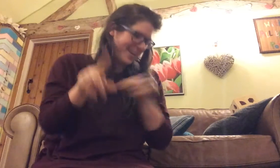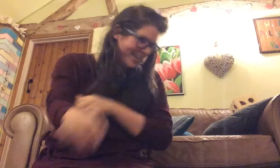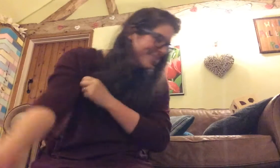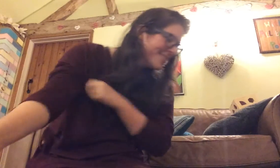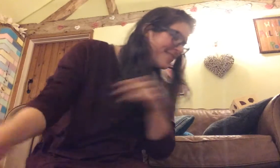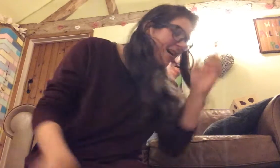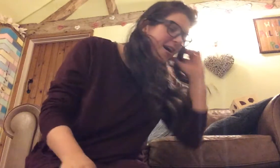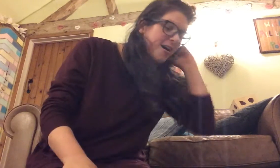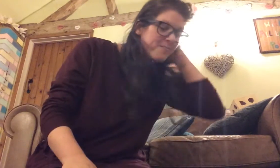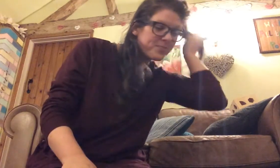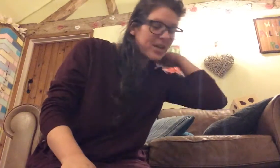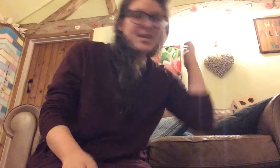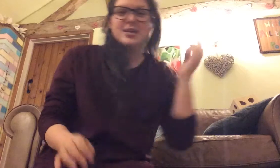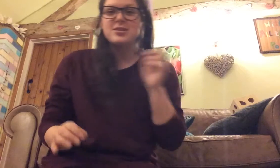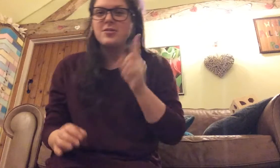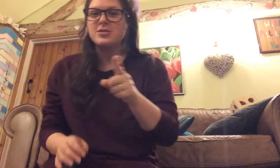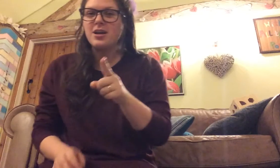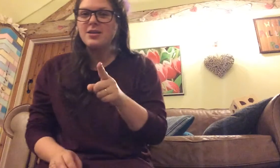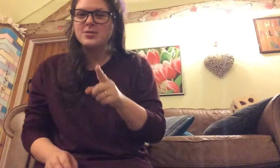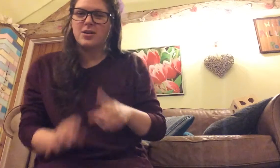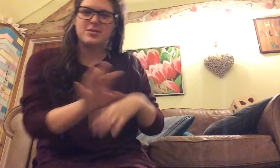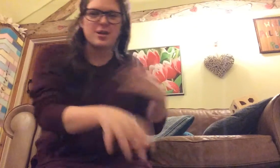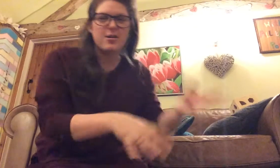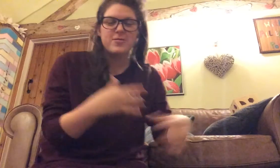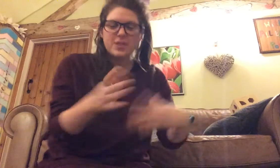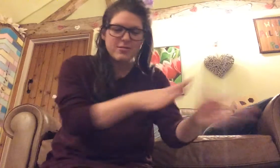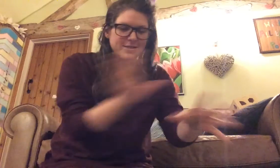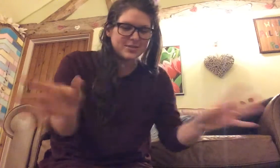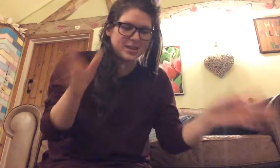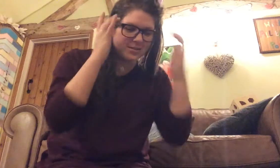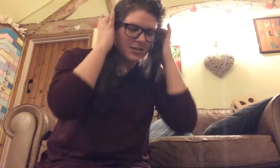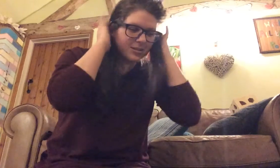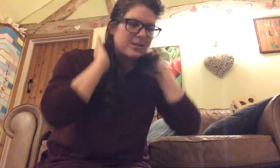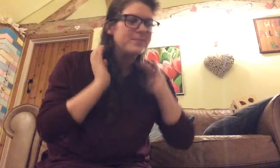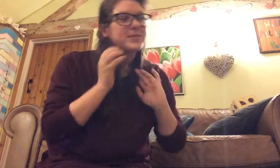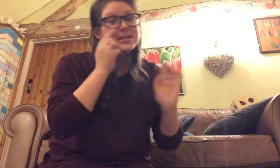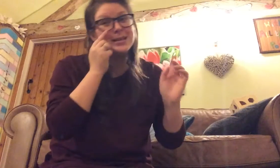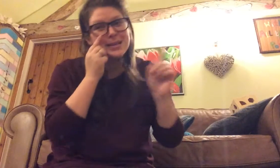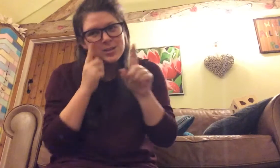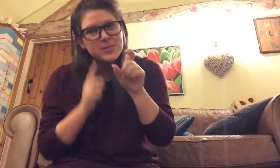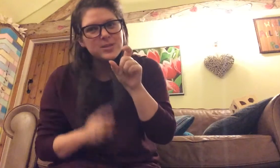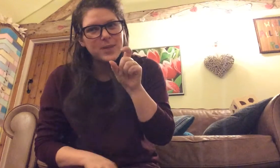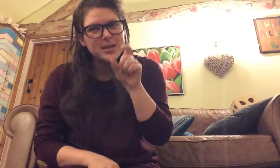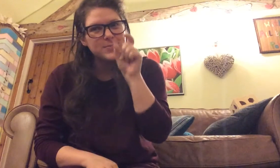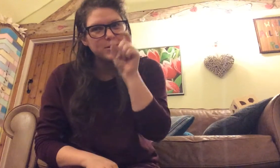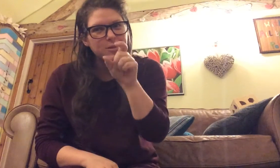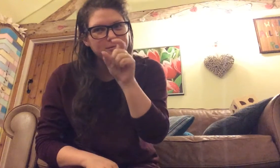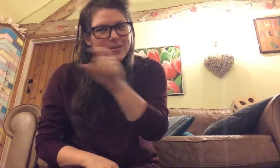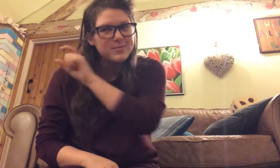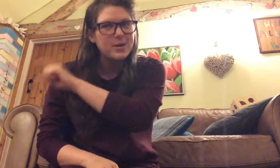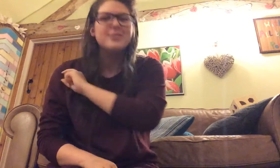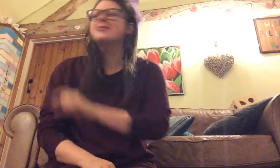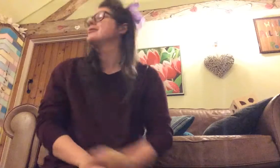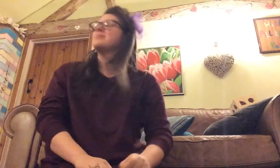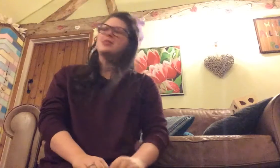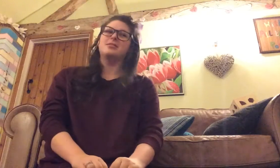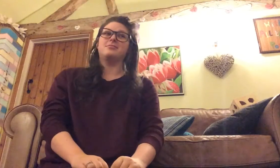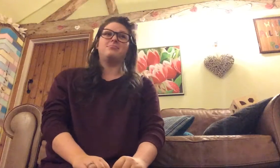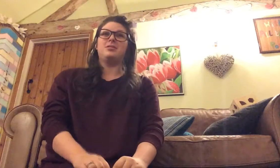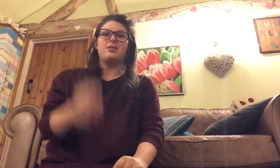yes so the tidy up song so we've done our activity there's a little bit of mess but not very much because none